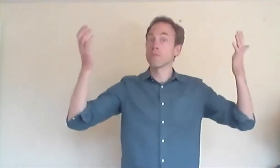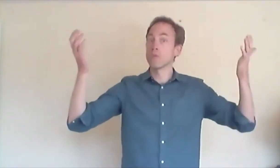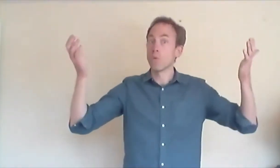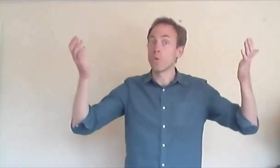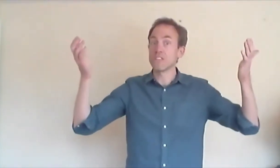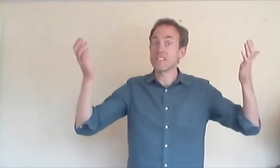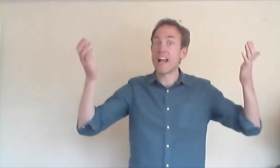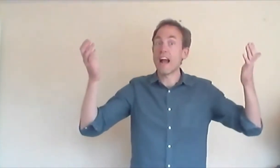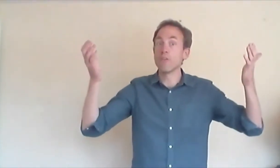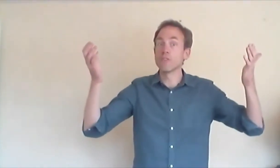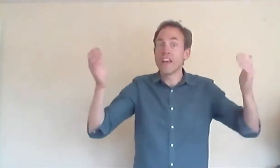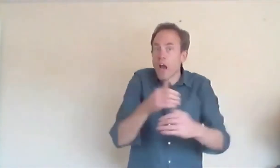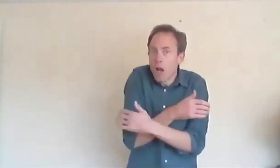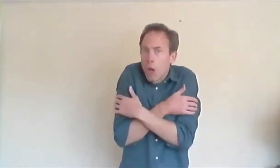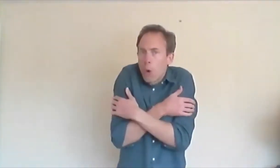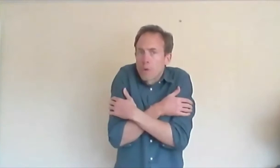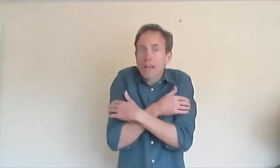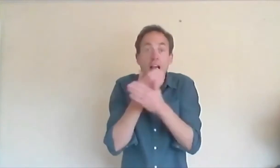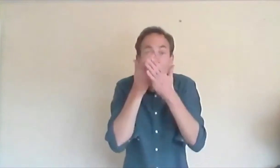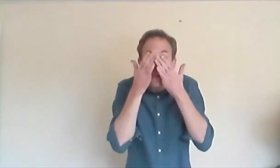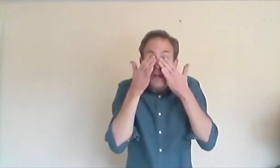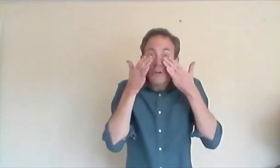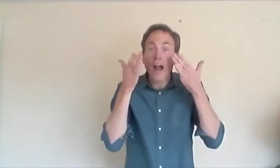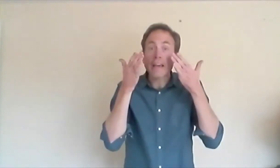Was it the sound of a lonely couple crying?